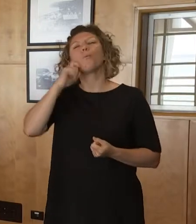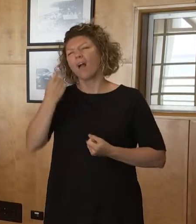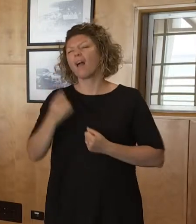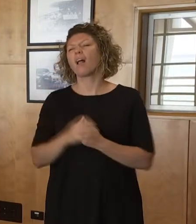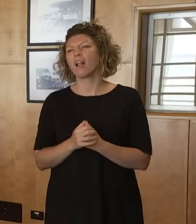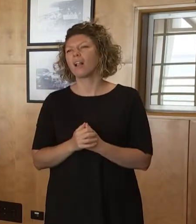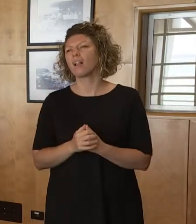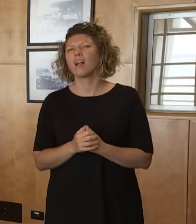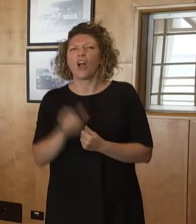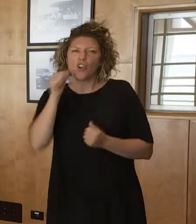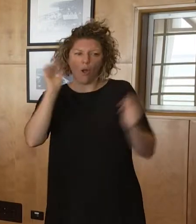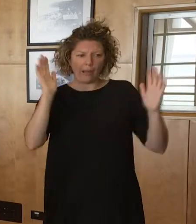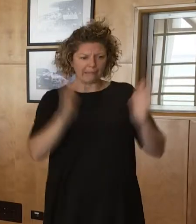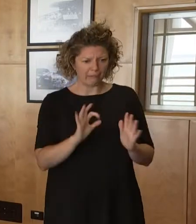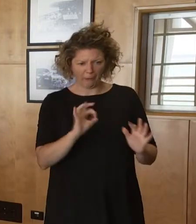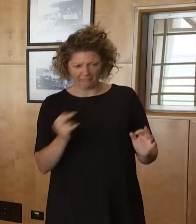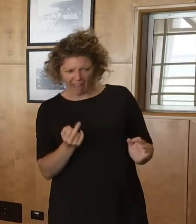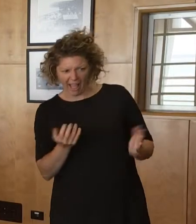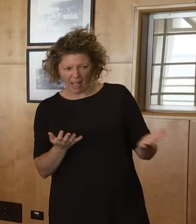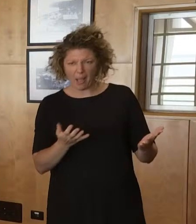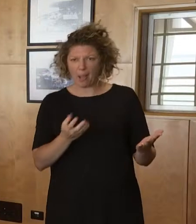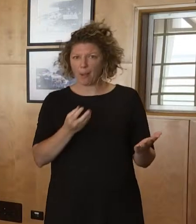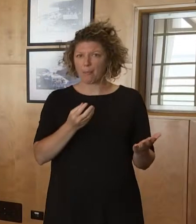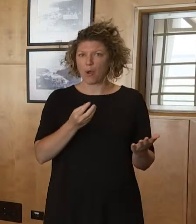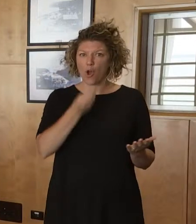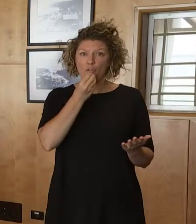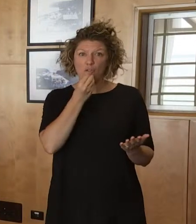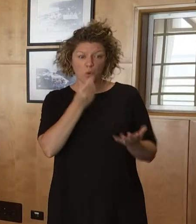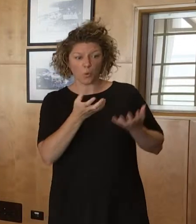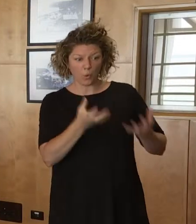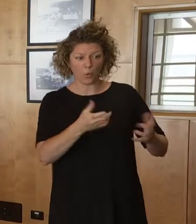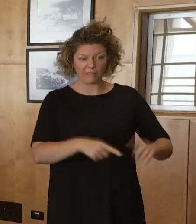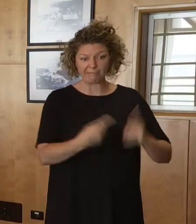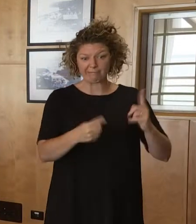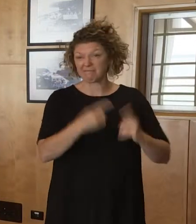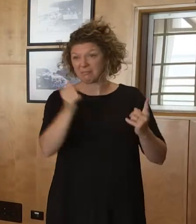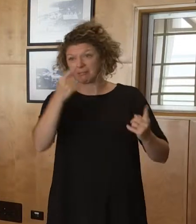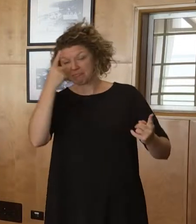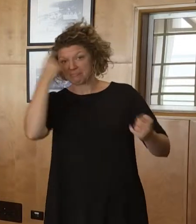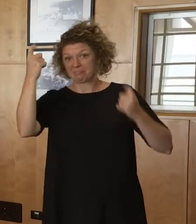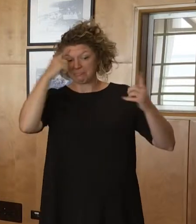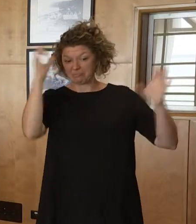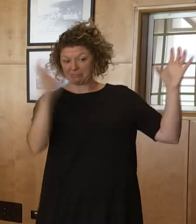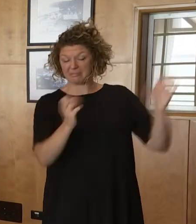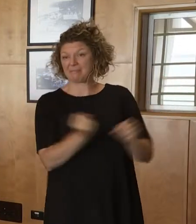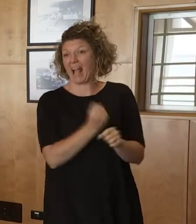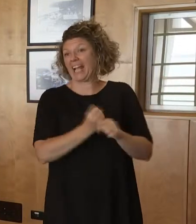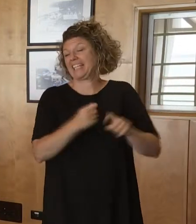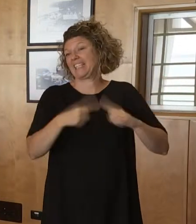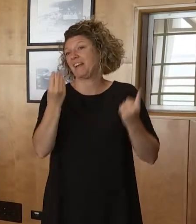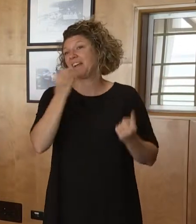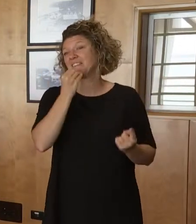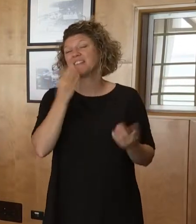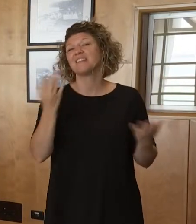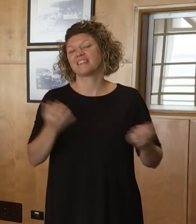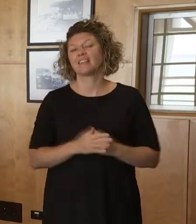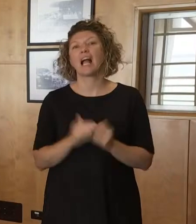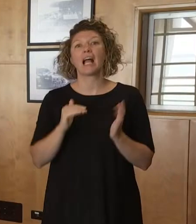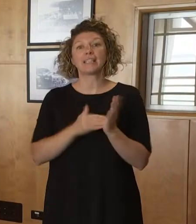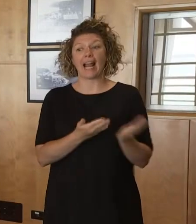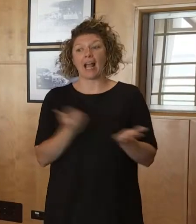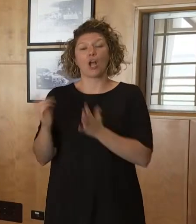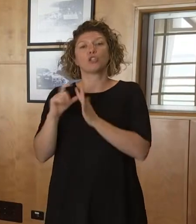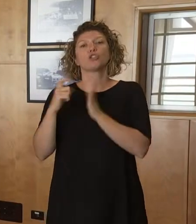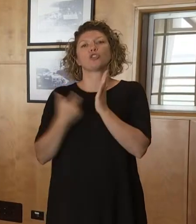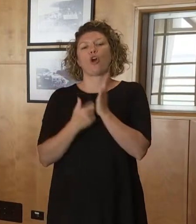and some varied menus on the households of Territorians. So I'll hand to Dr Murdoch to provide some comments and we're both happy